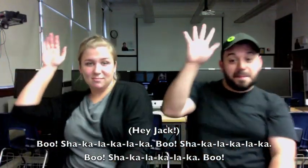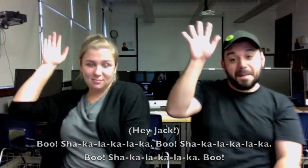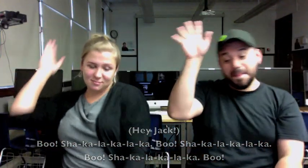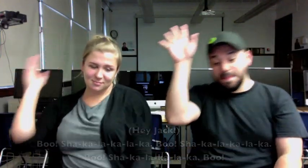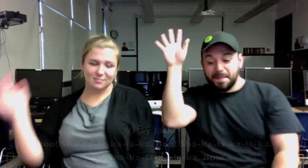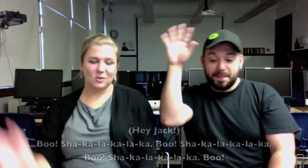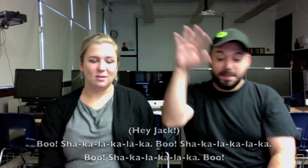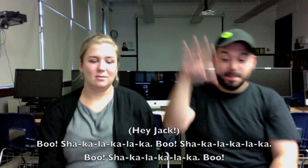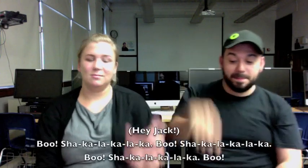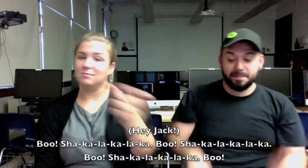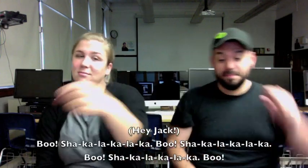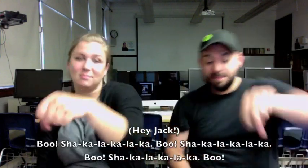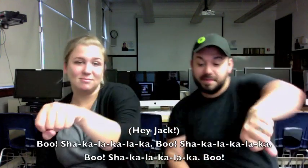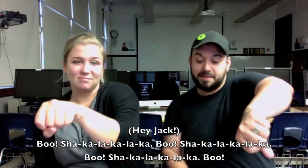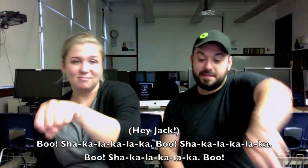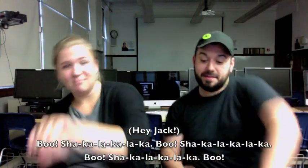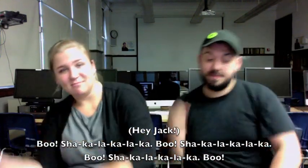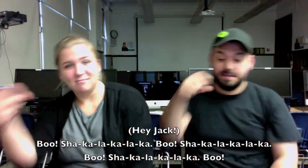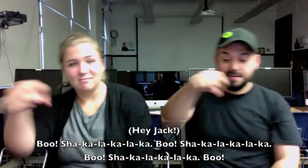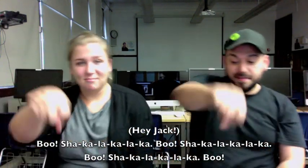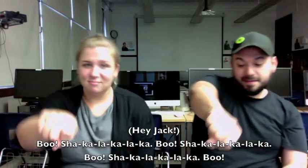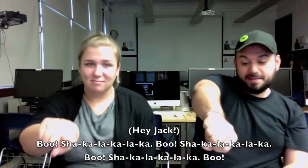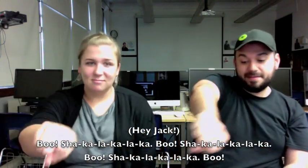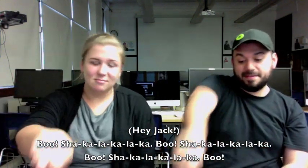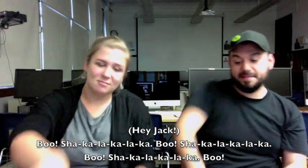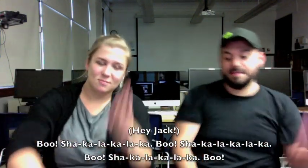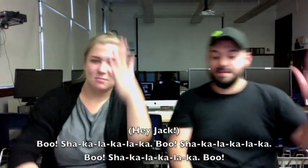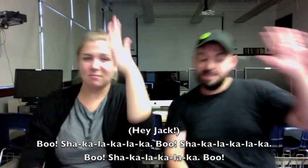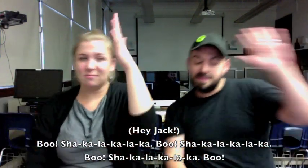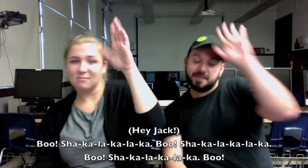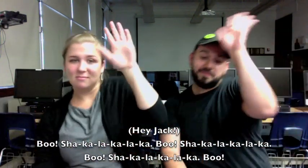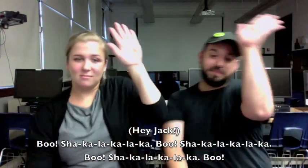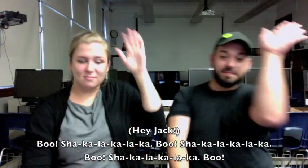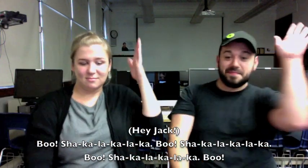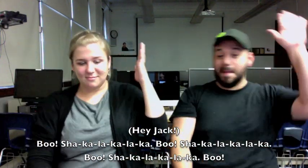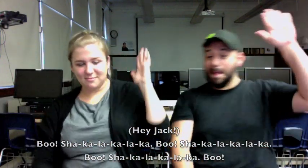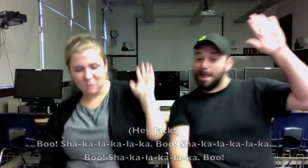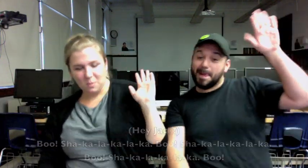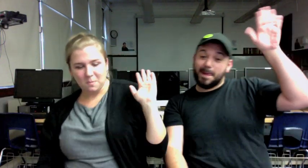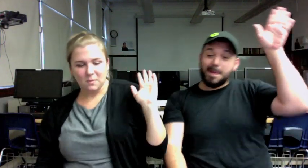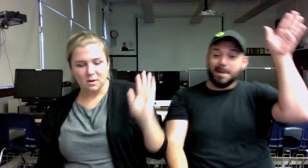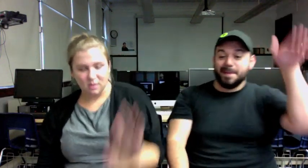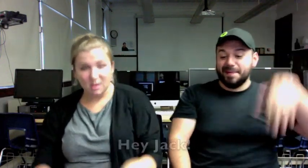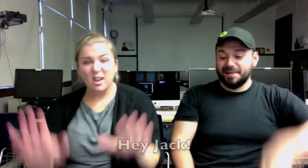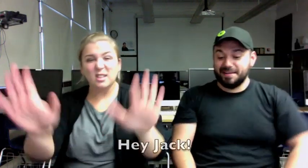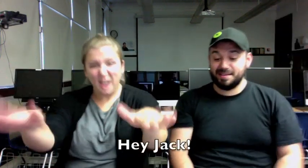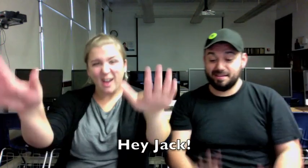-a-lack-a-boo Hey Jack, shack-a-lack-a-lack-a-boo, shack-a-lack-a-lack-a-boo Hey Jack